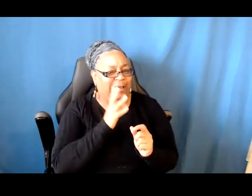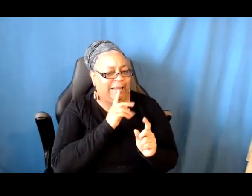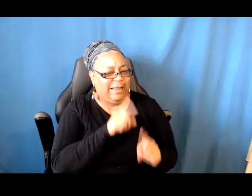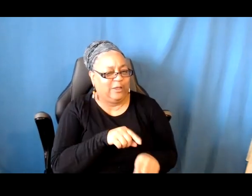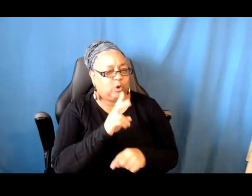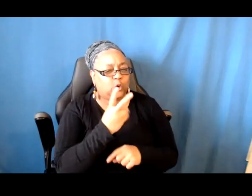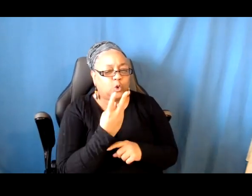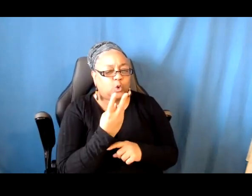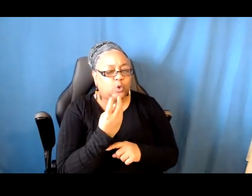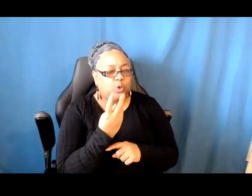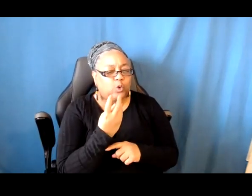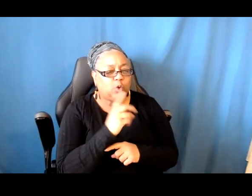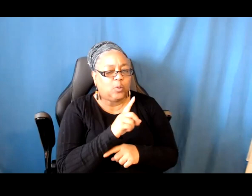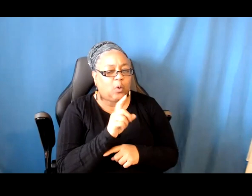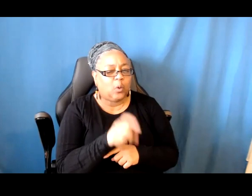Let's see.